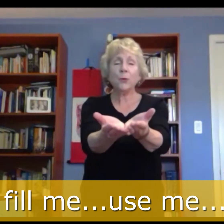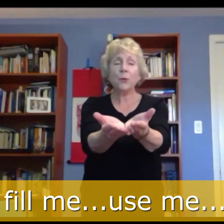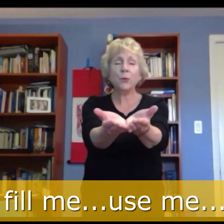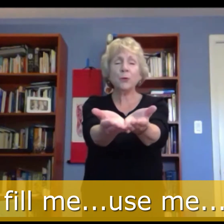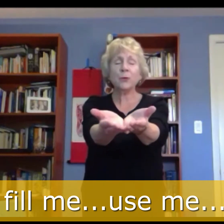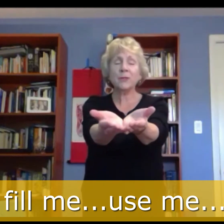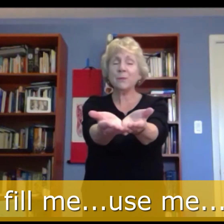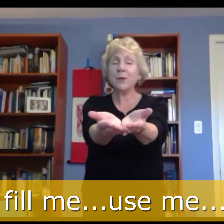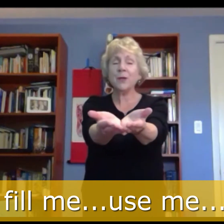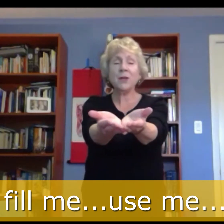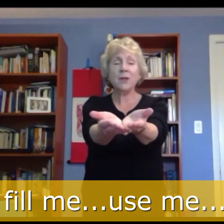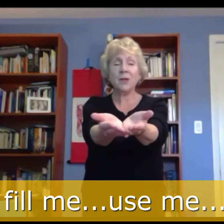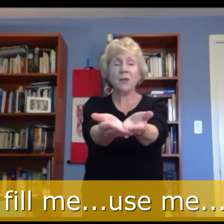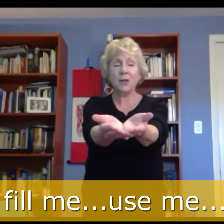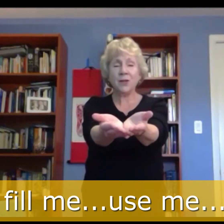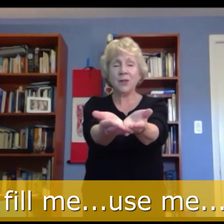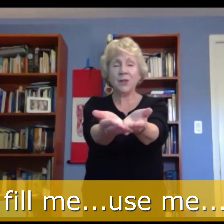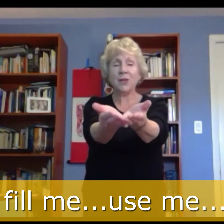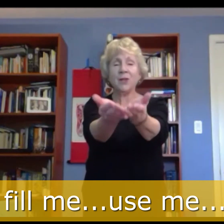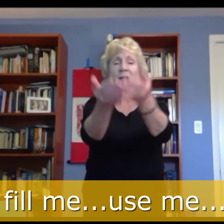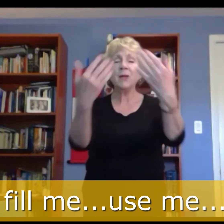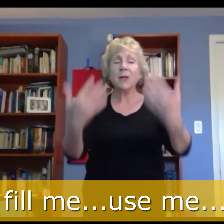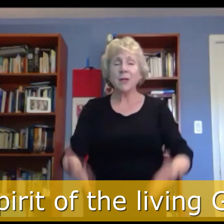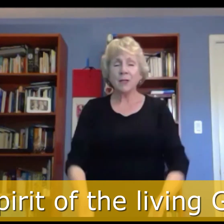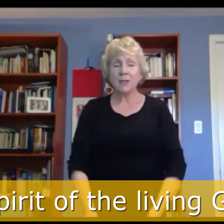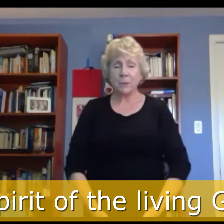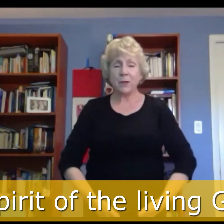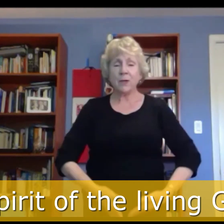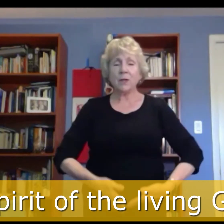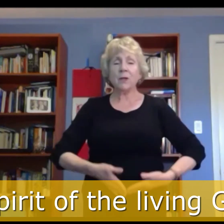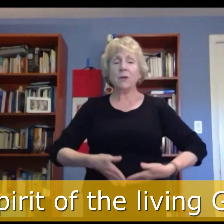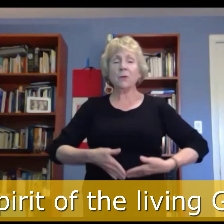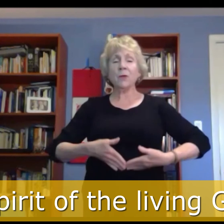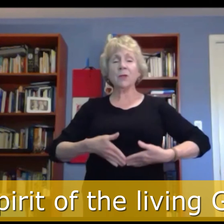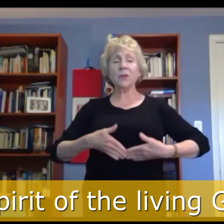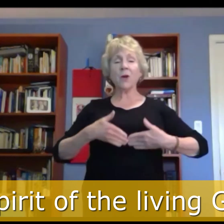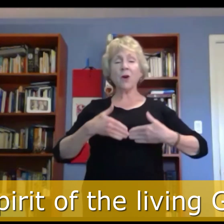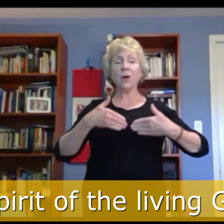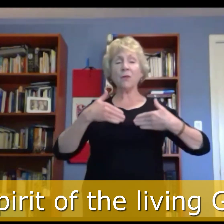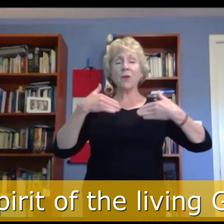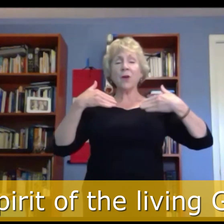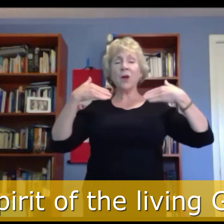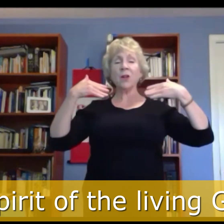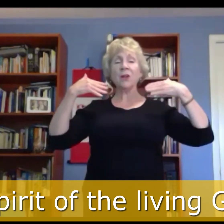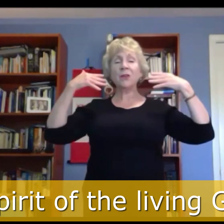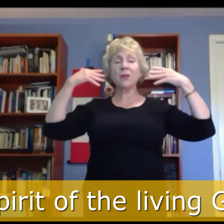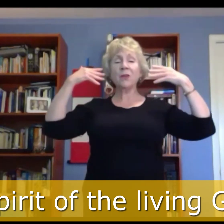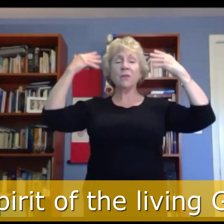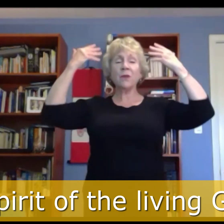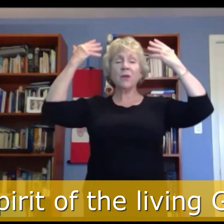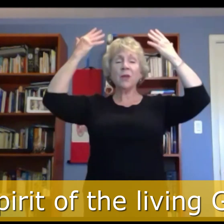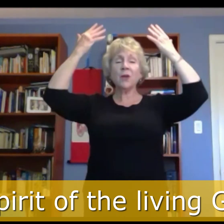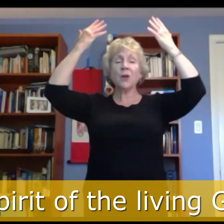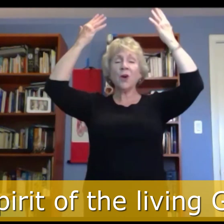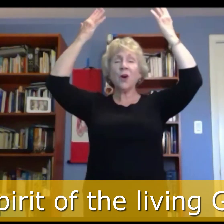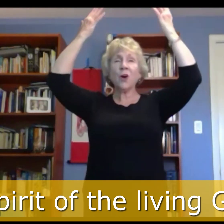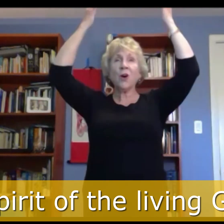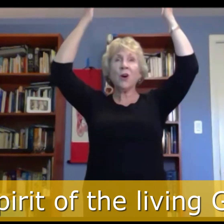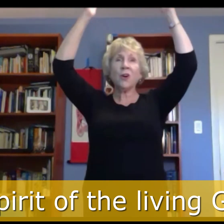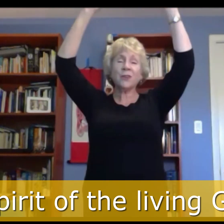me, Spirit of the living God,